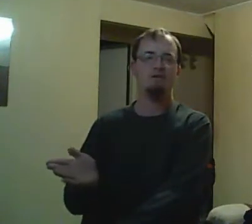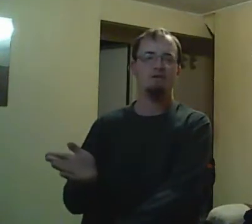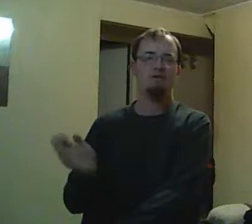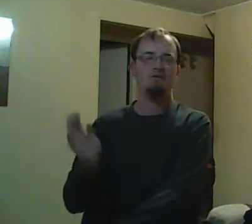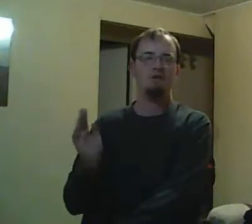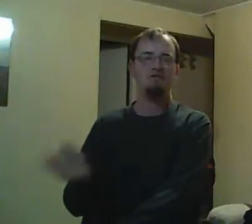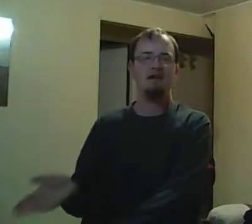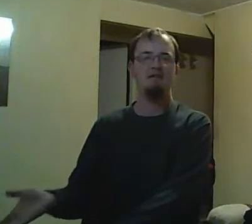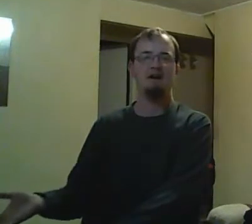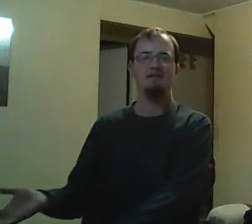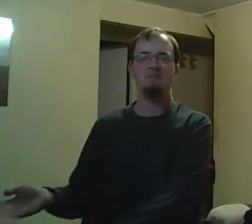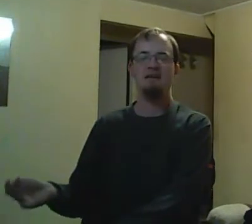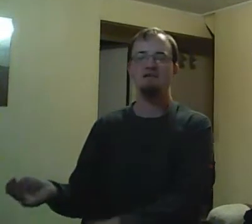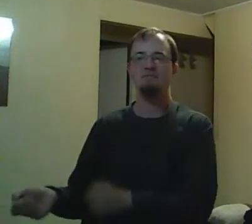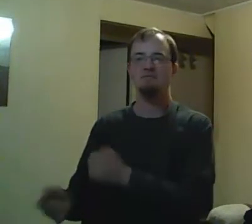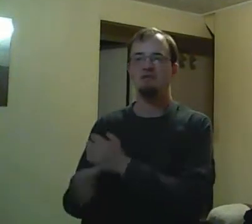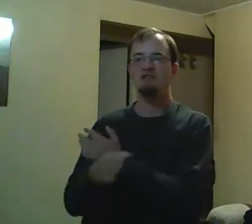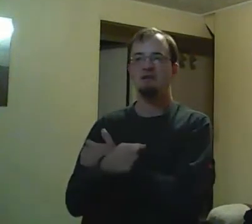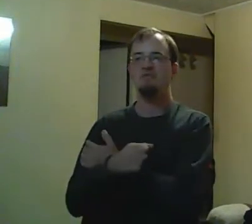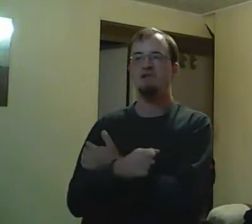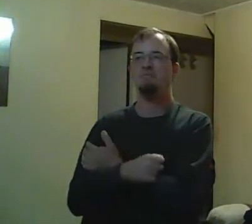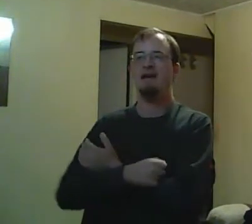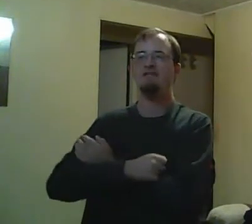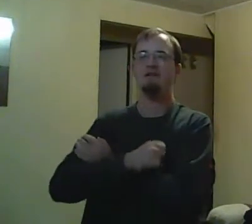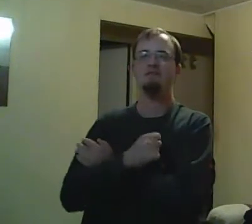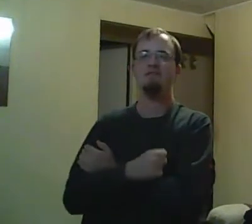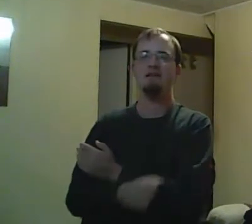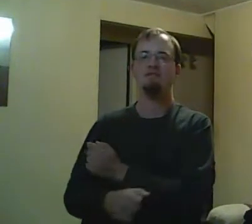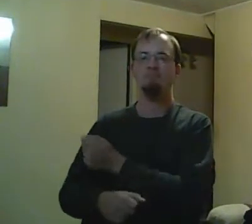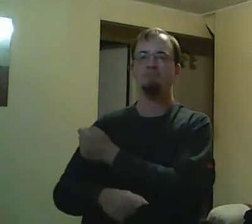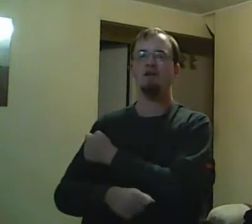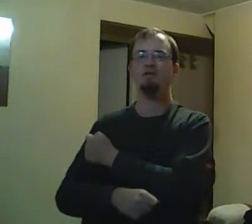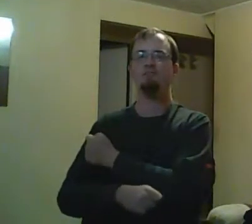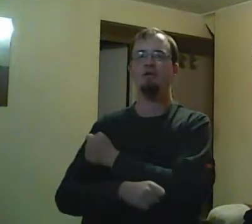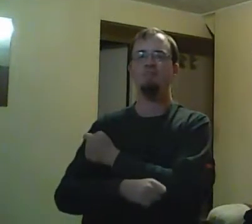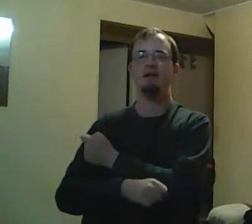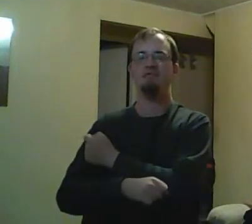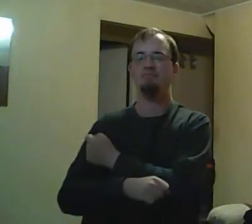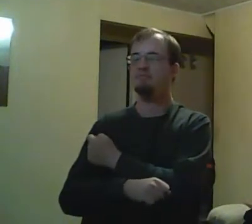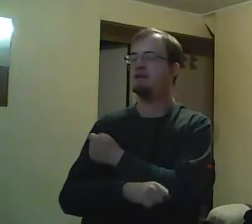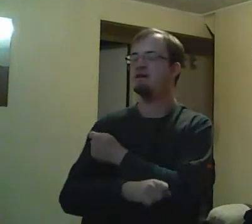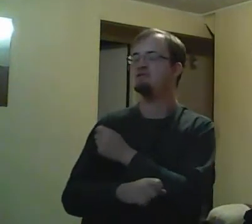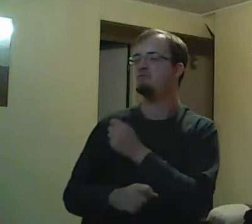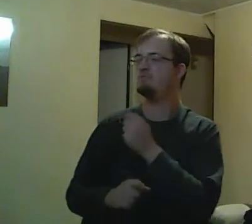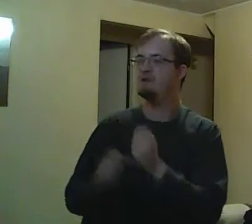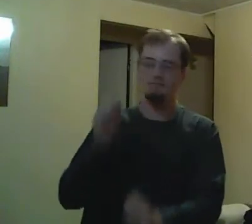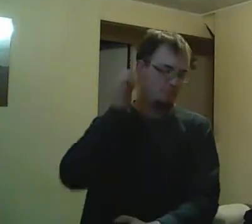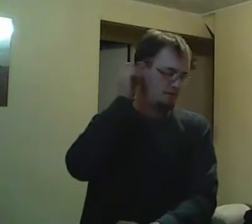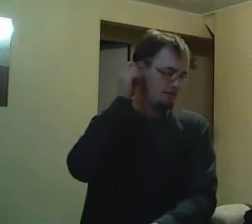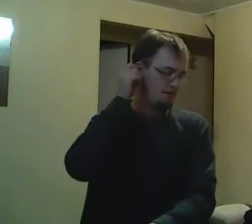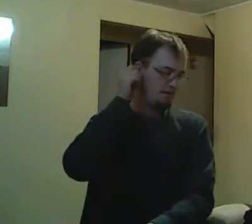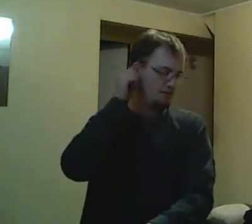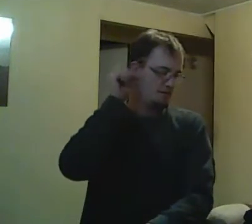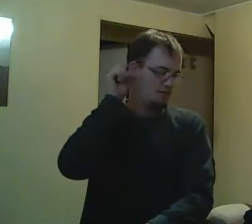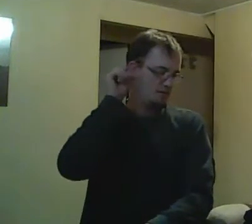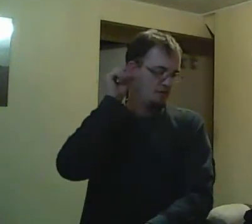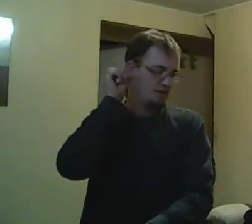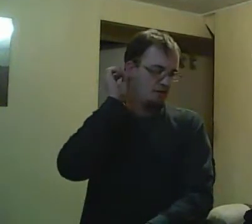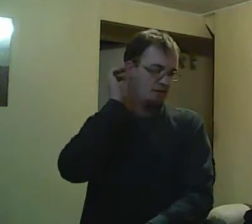And how Craig had to ask Cindy for help and Joey was not too happy with Craig. And even though Craig was sick,